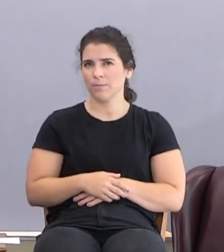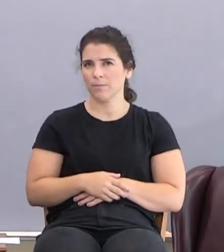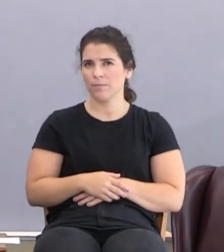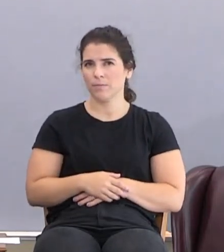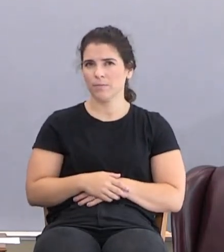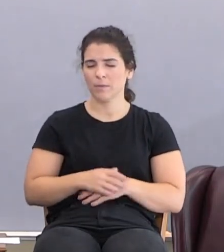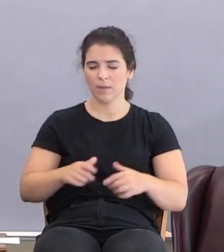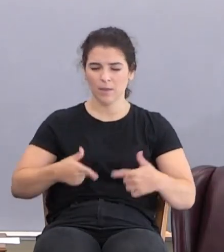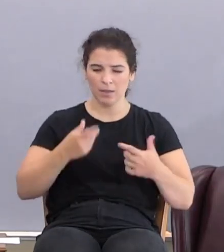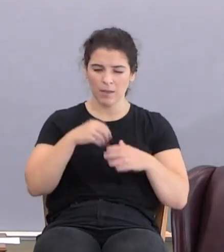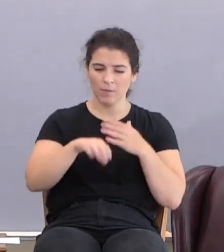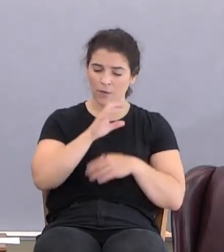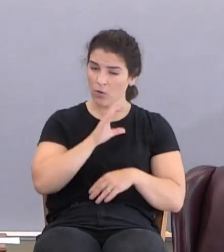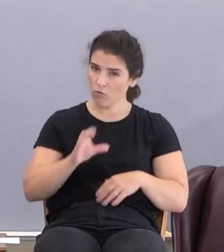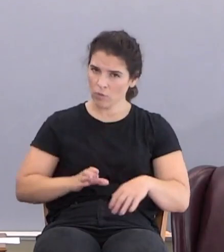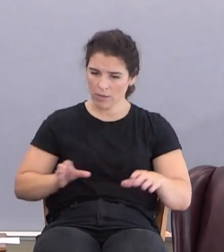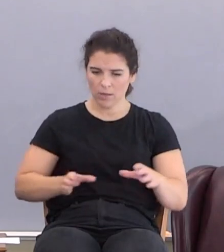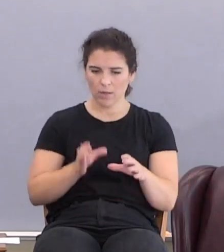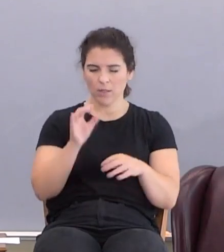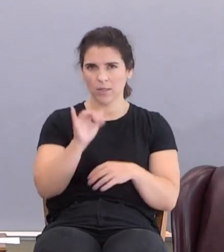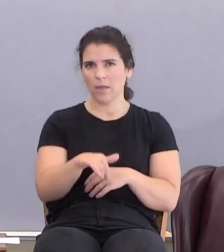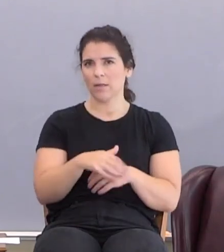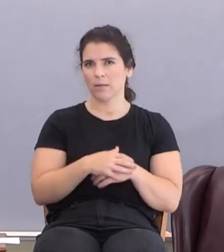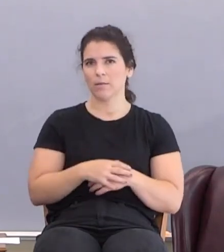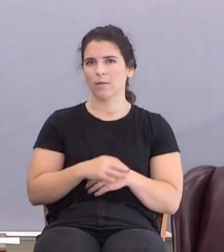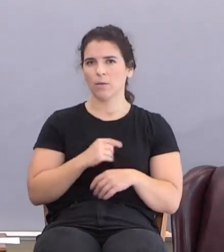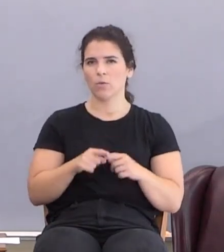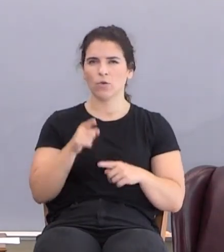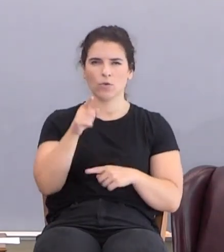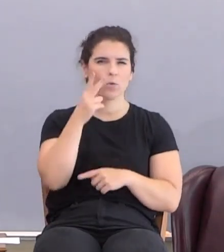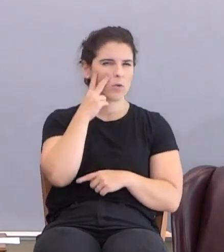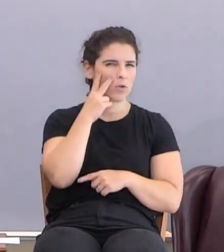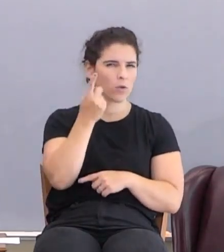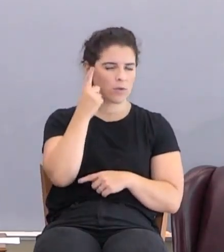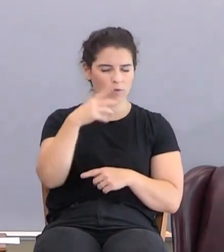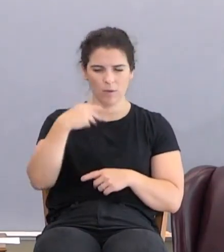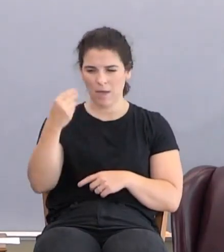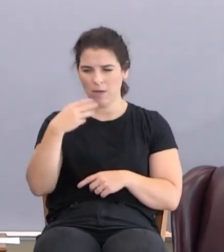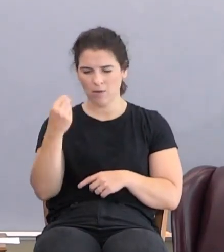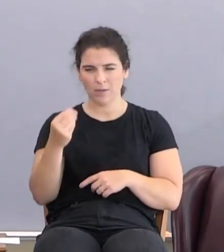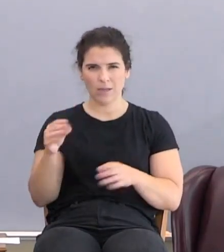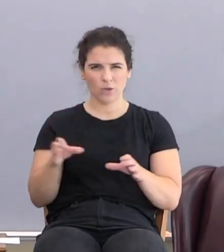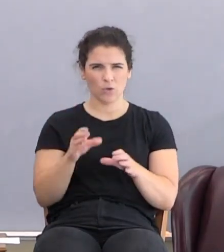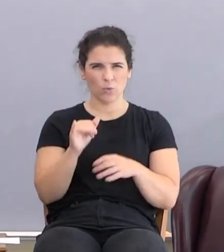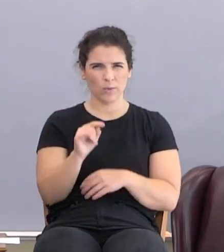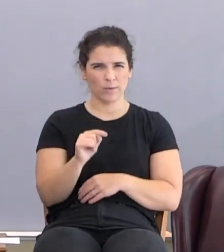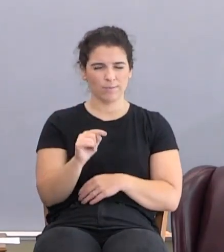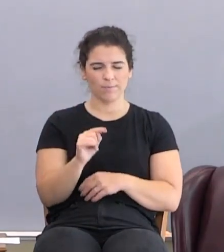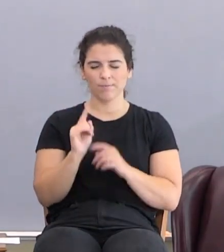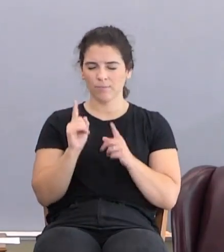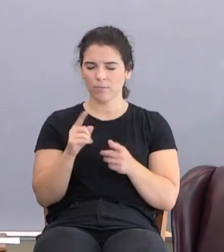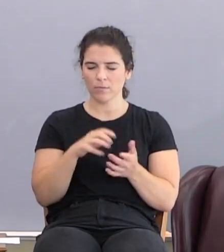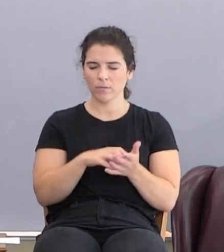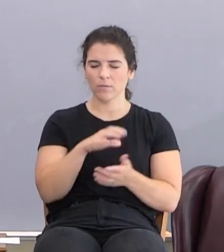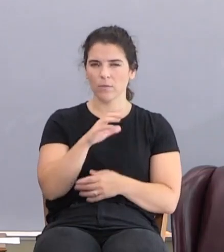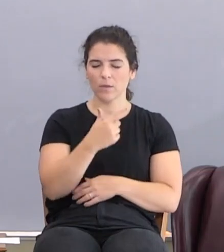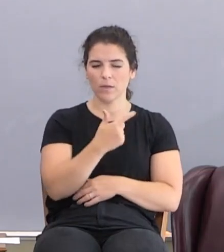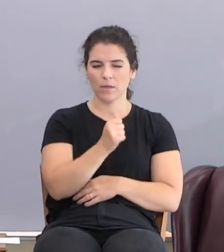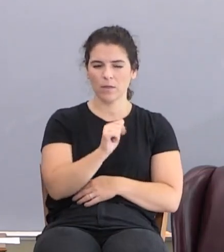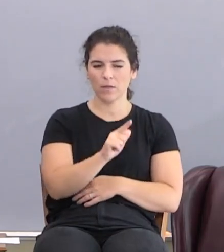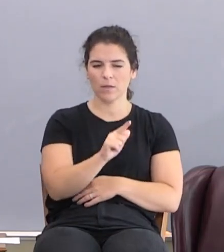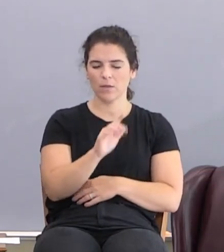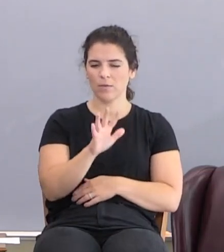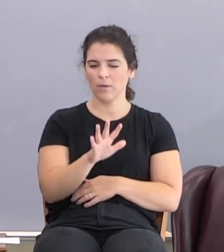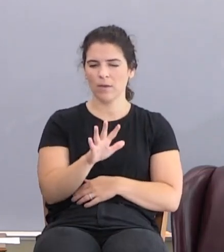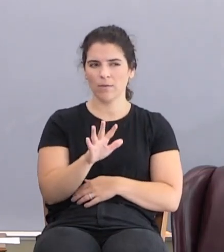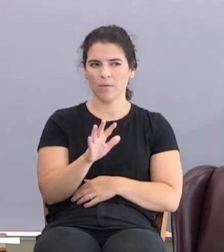It's life in Christ that does that. And when you're looking for the external to do it, look at chapter 5, Galatians 5.